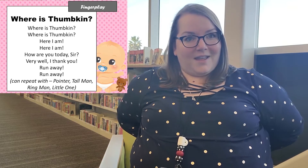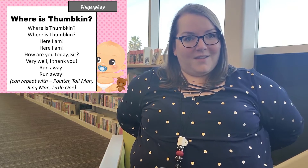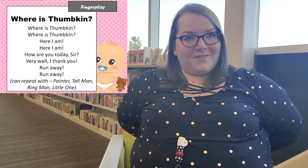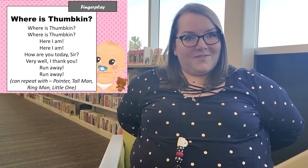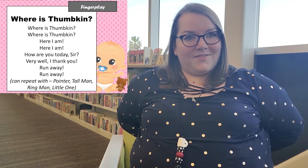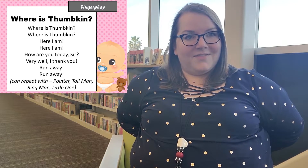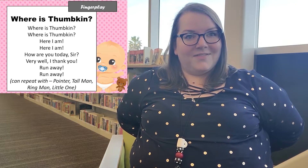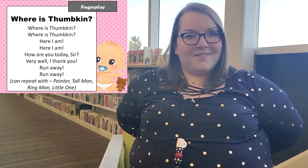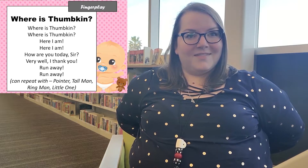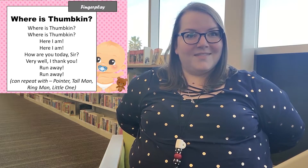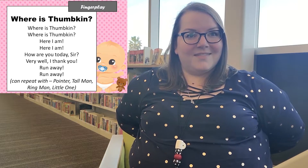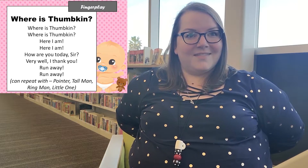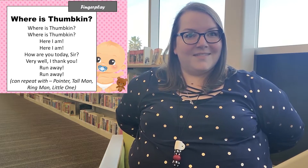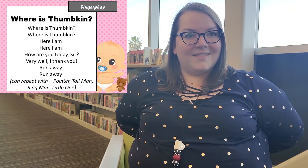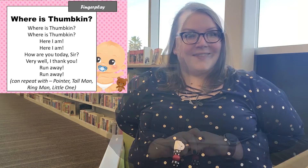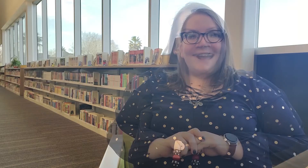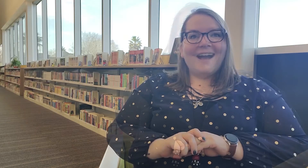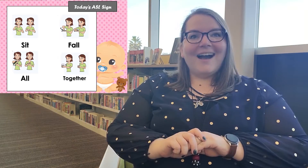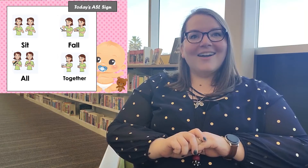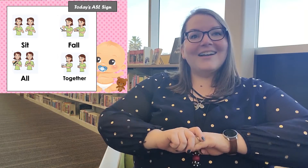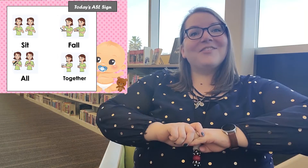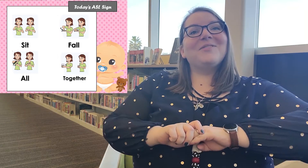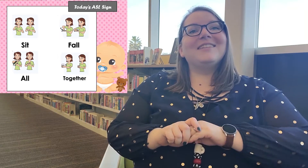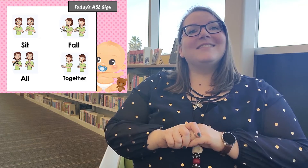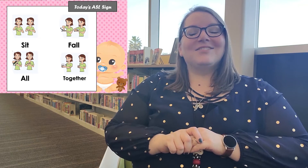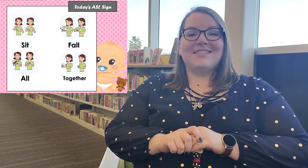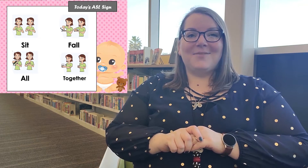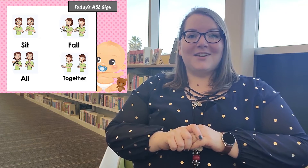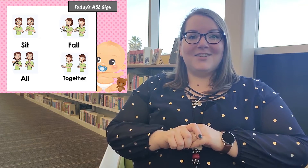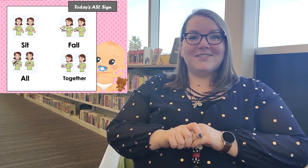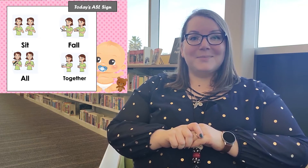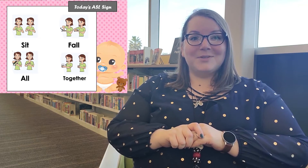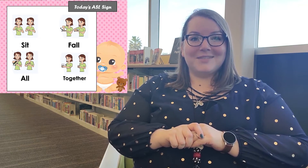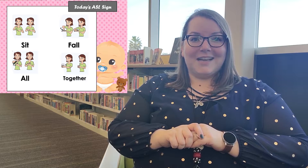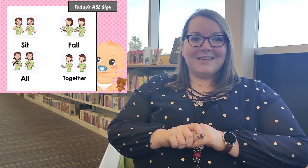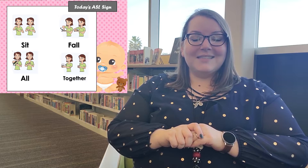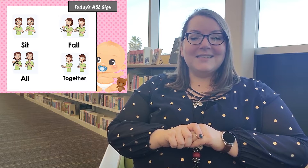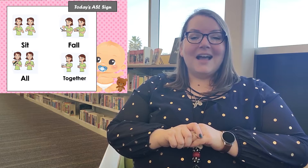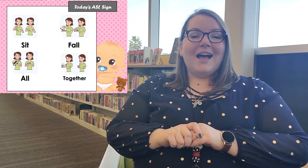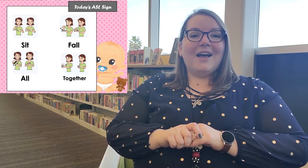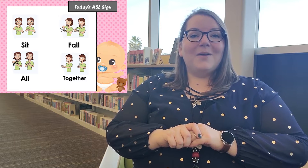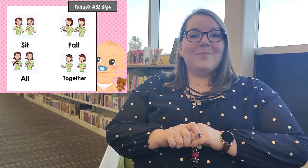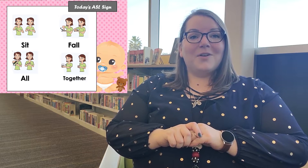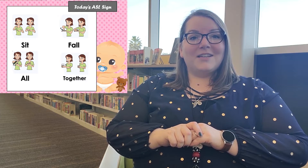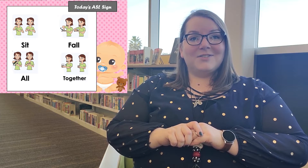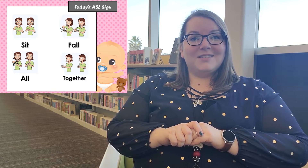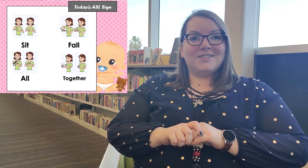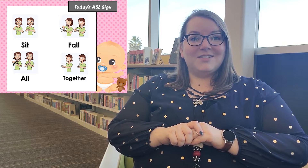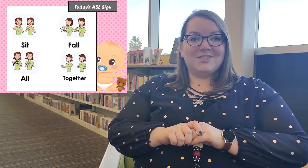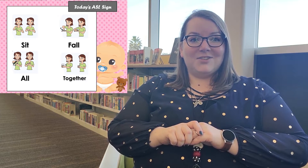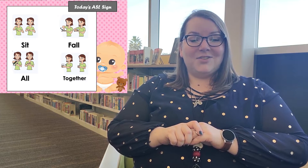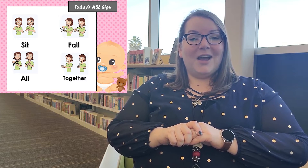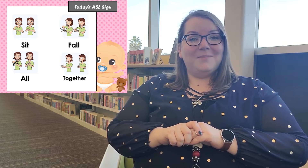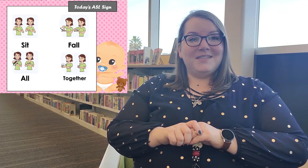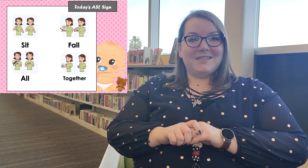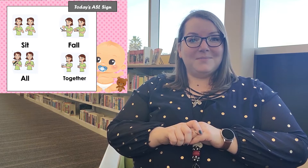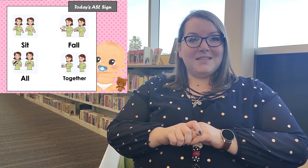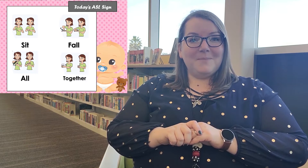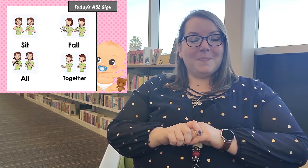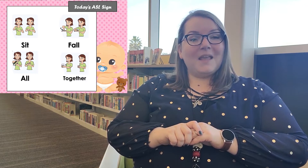all right everyone so today we're going to learn some new signs we're going to do this to the tune Humpty Dumpty and